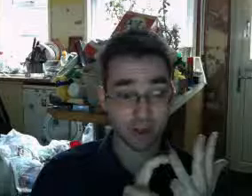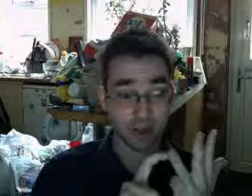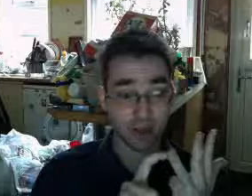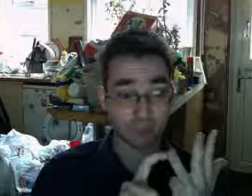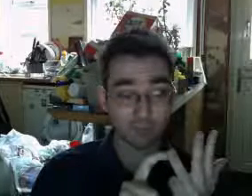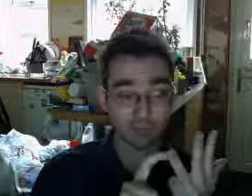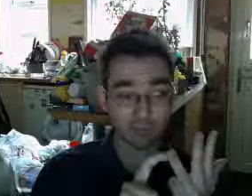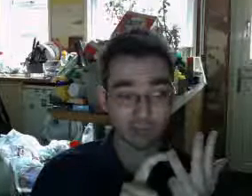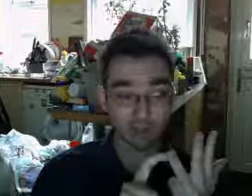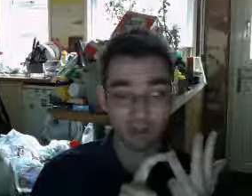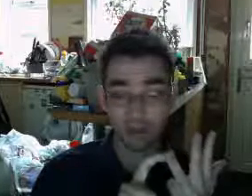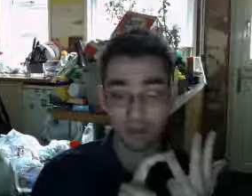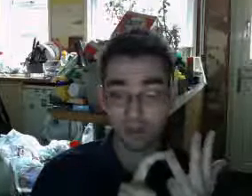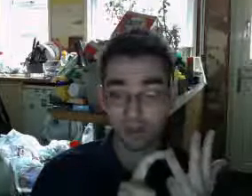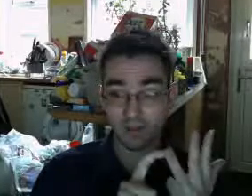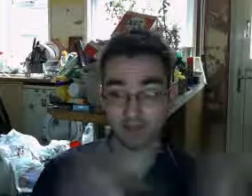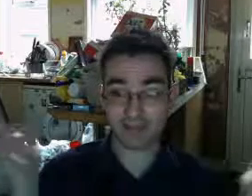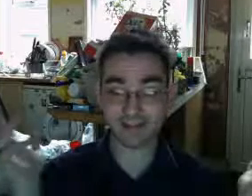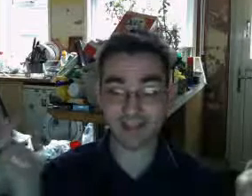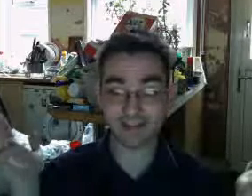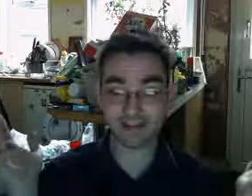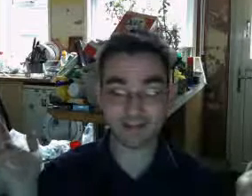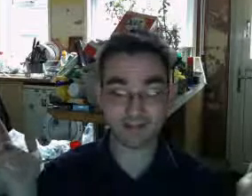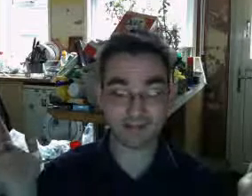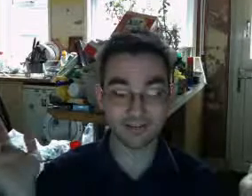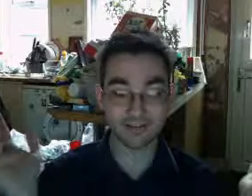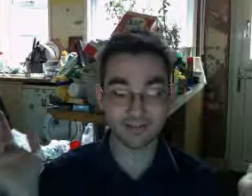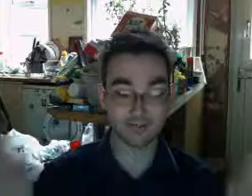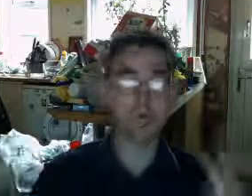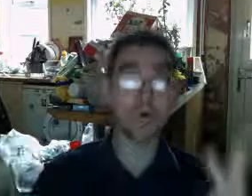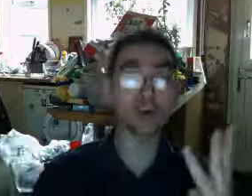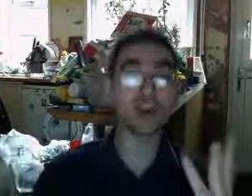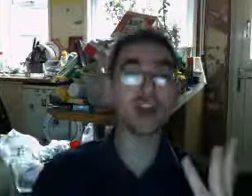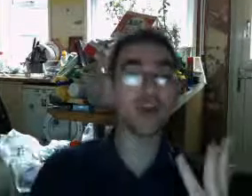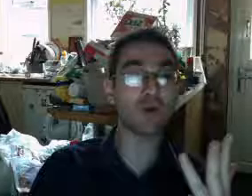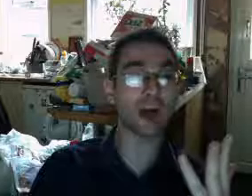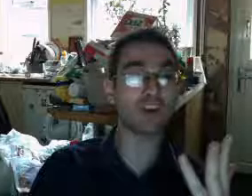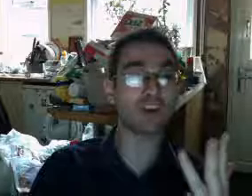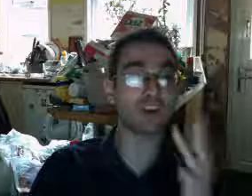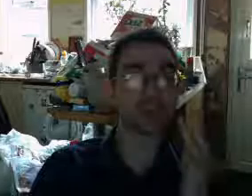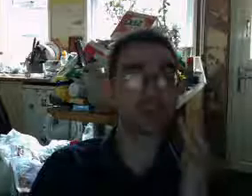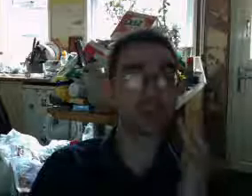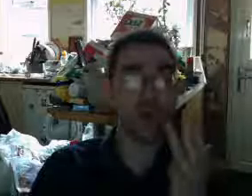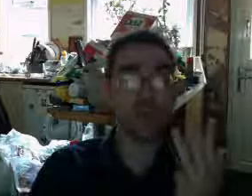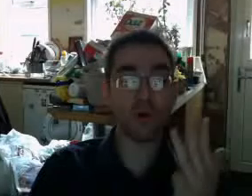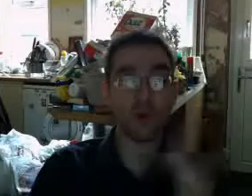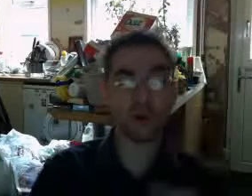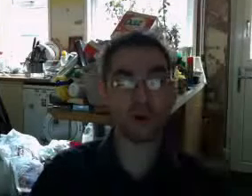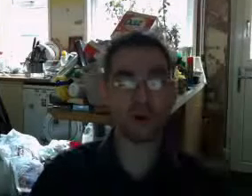And I'm looking. That's it! Four to go, guys! Just four more to go!